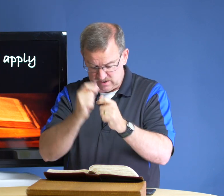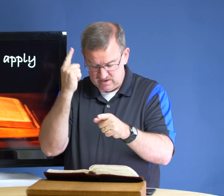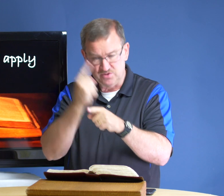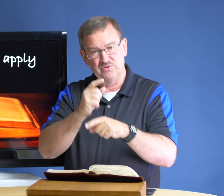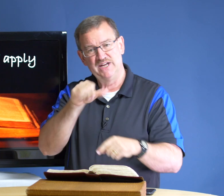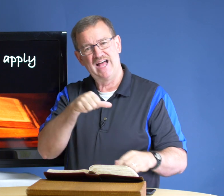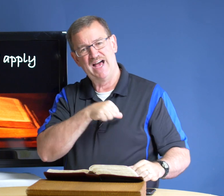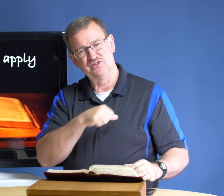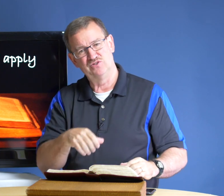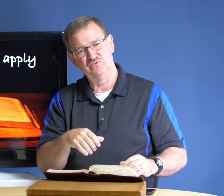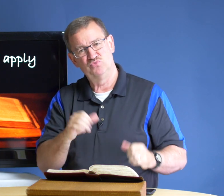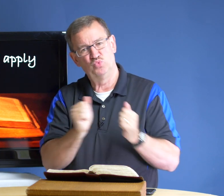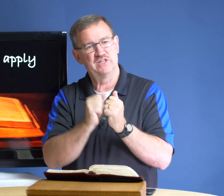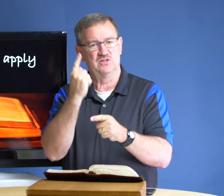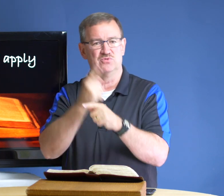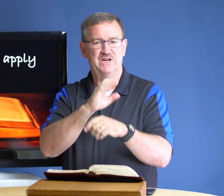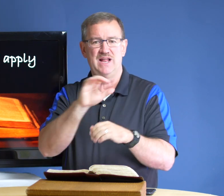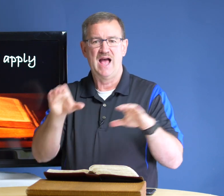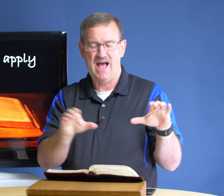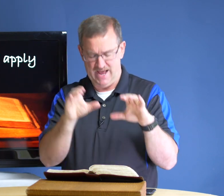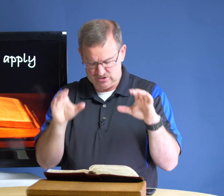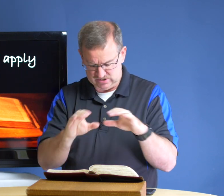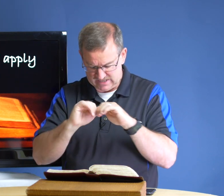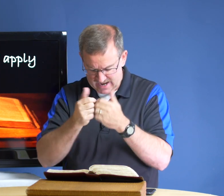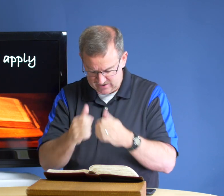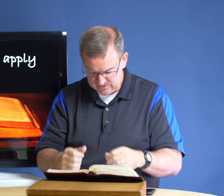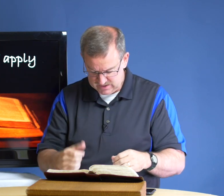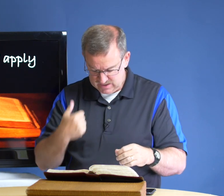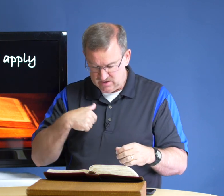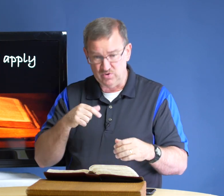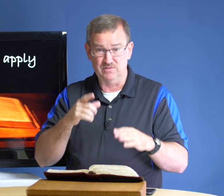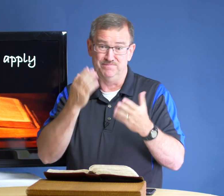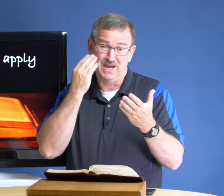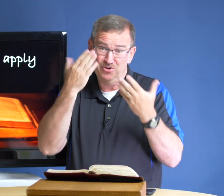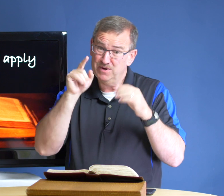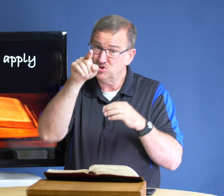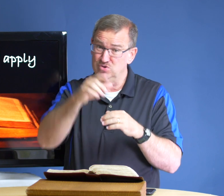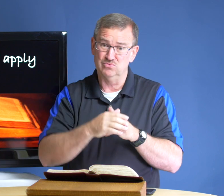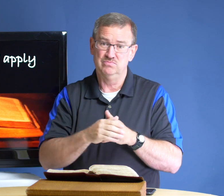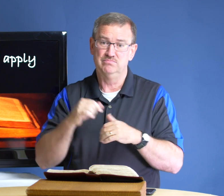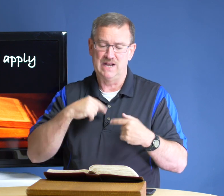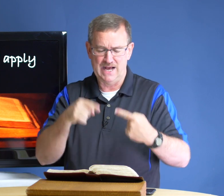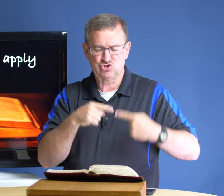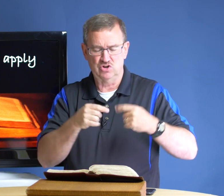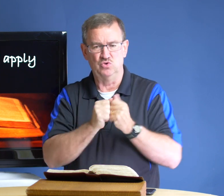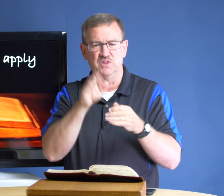the right attitude with the right actions how well i don't know about you but i struggle with